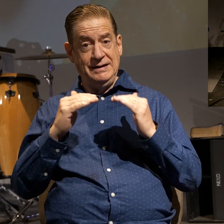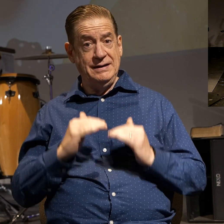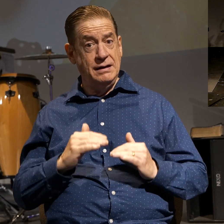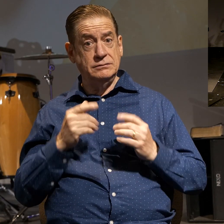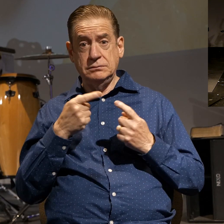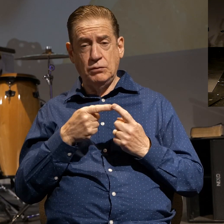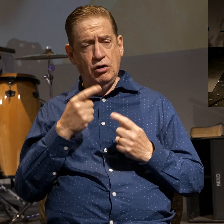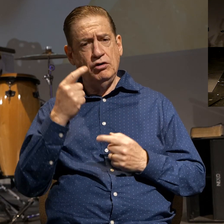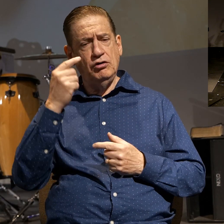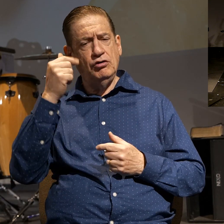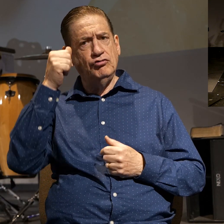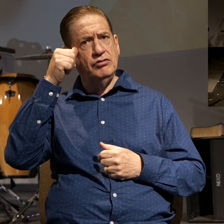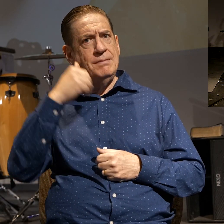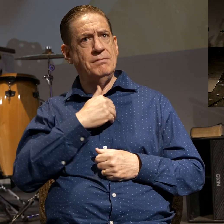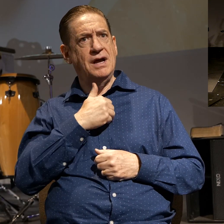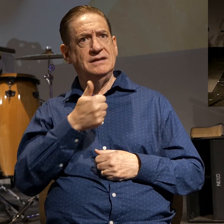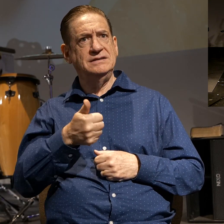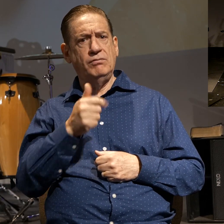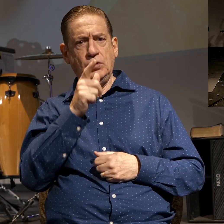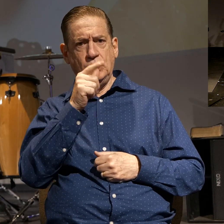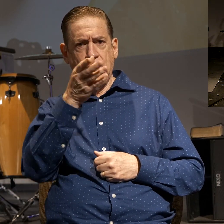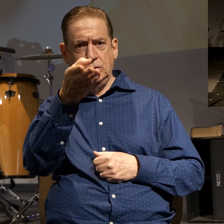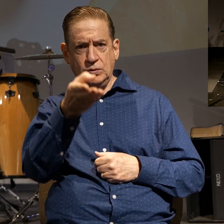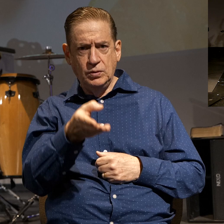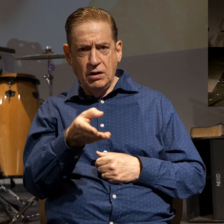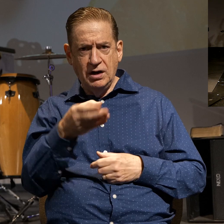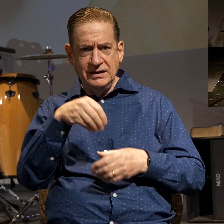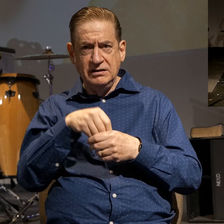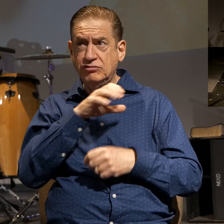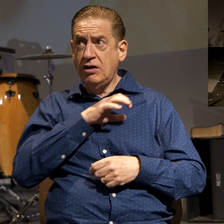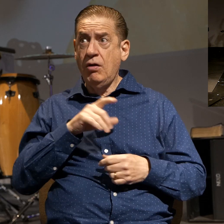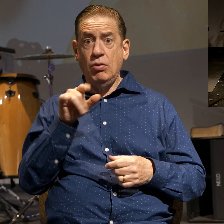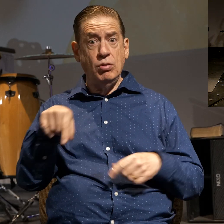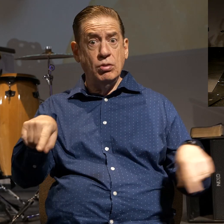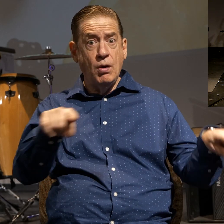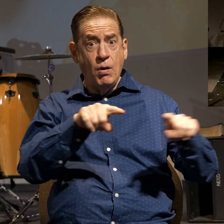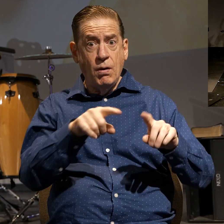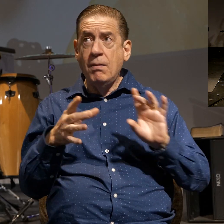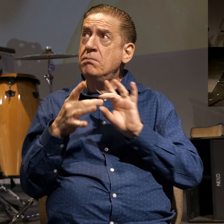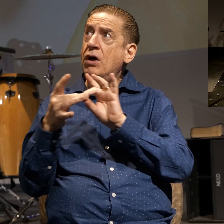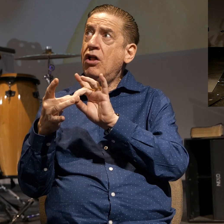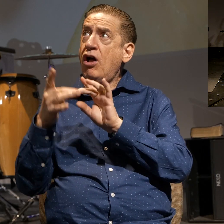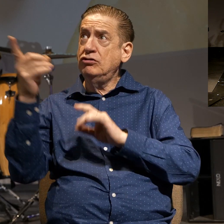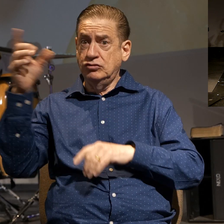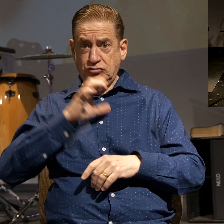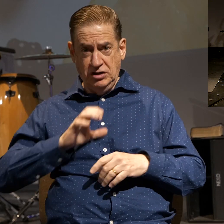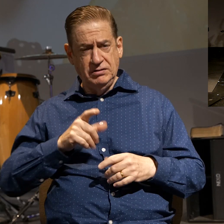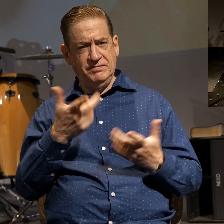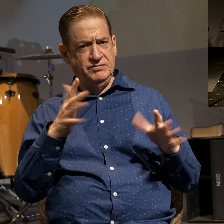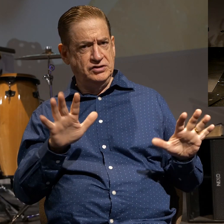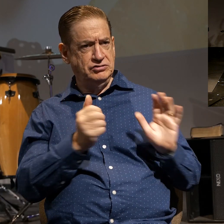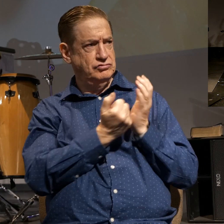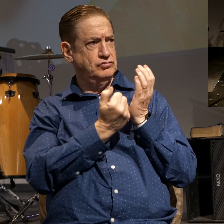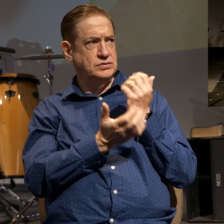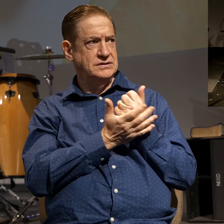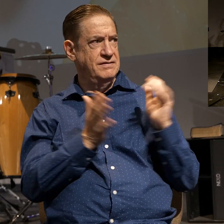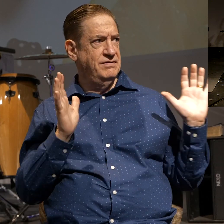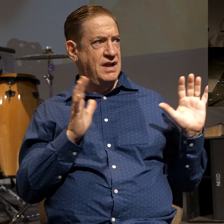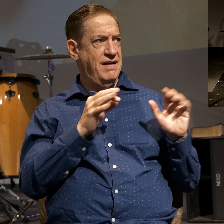Remember who you are in Christ. Look at verse 24. And those who belong to Christ Jesus have crucified the flesh with its passions and